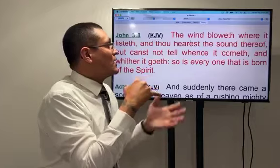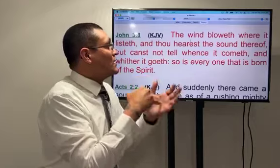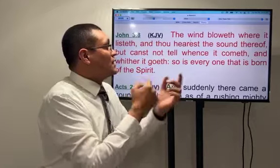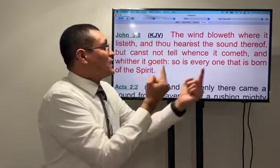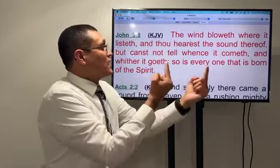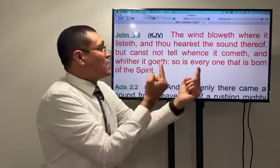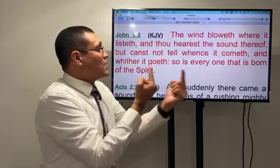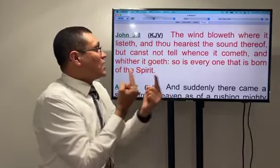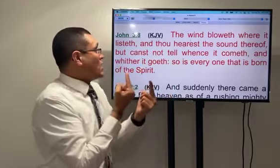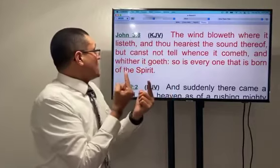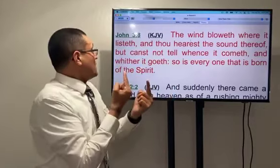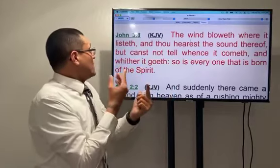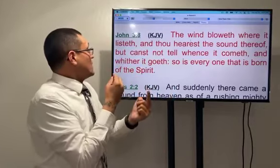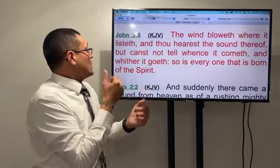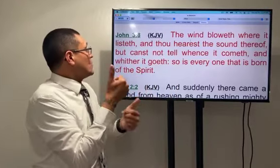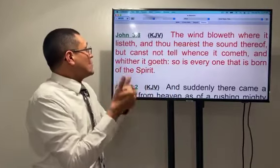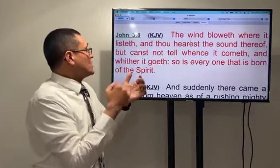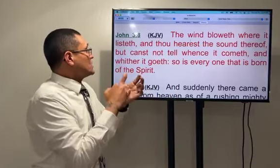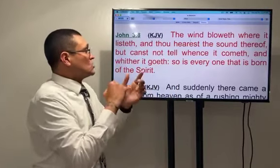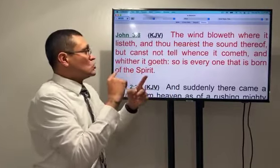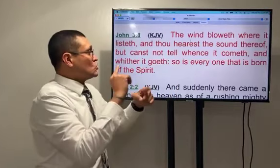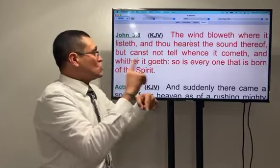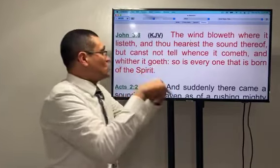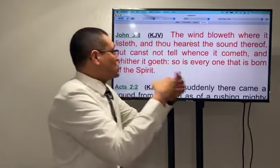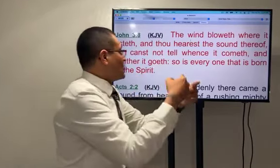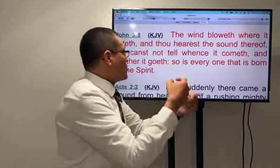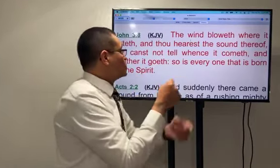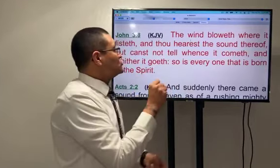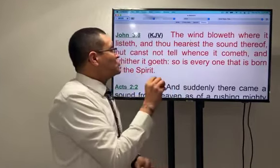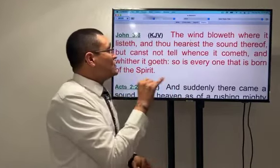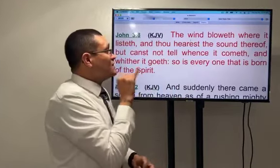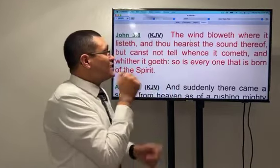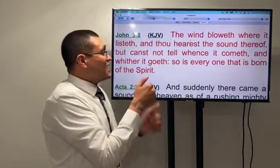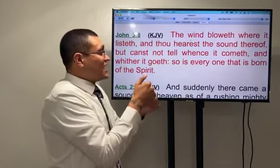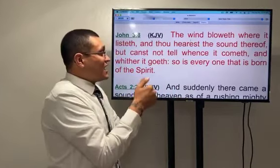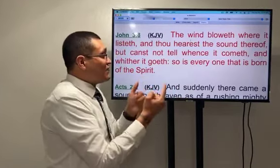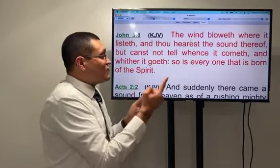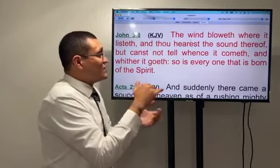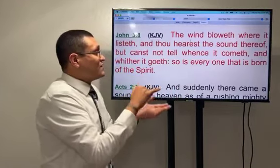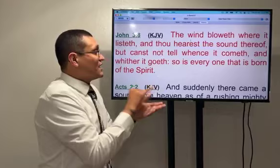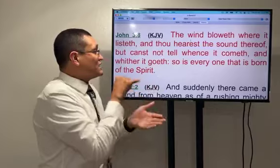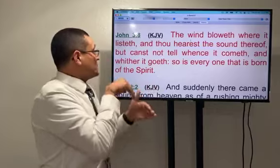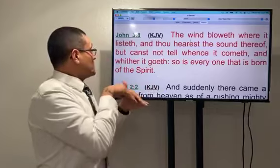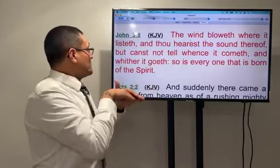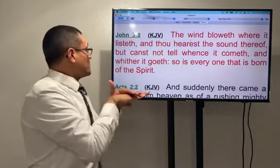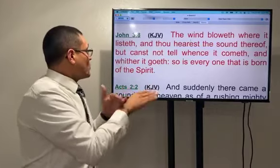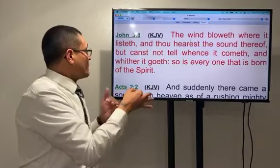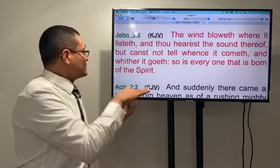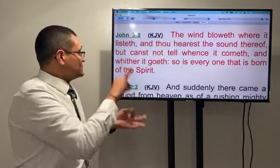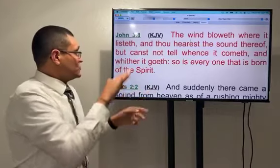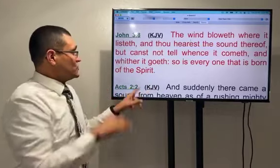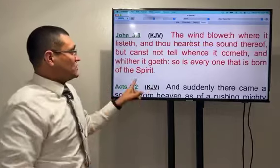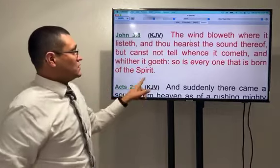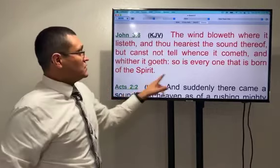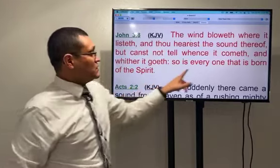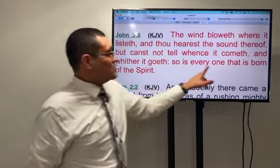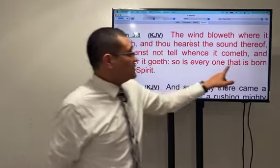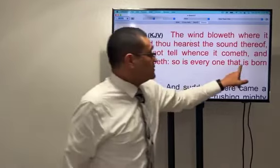whence it cometh and whether it goeth and so is everyone that is born of the